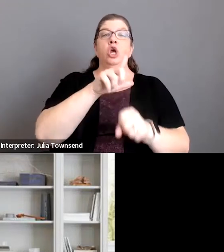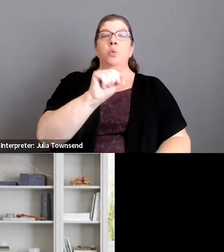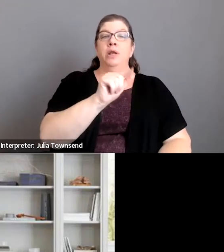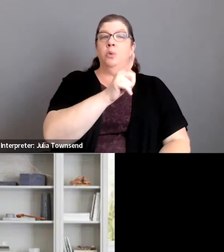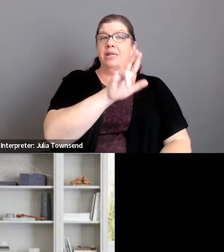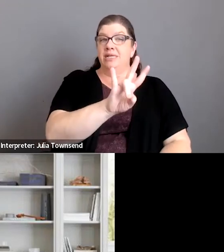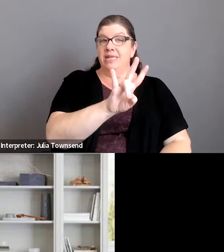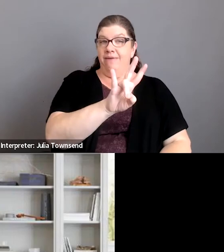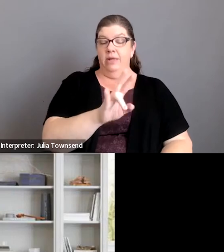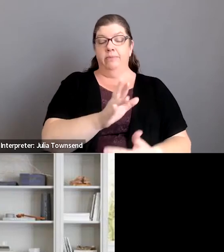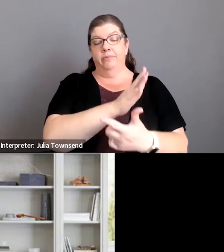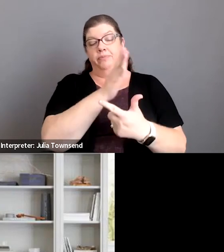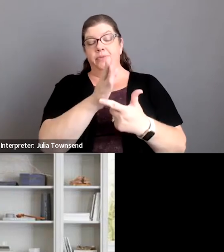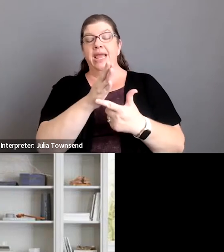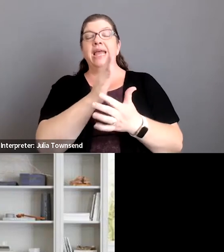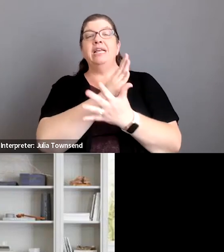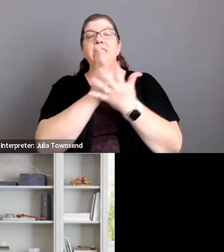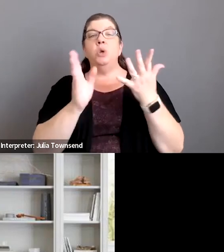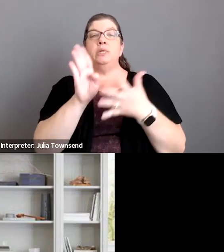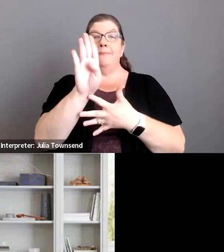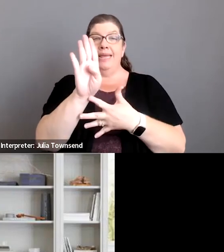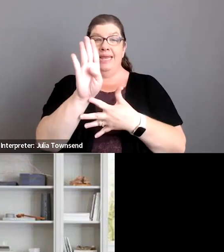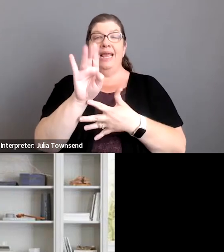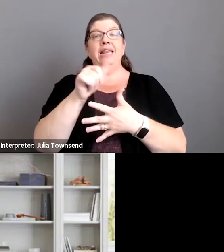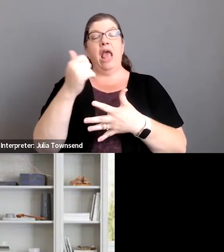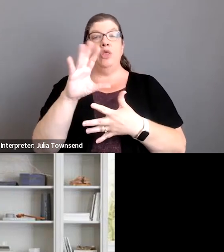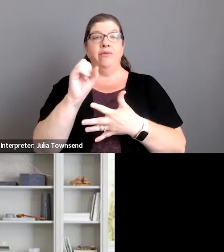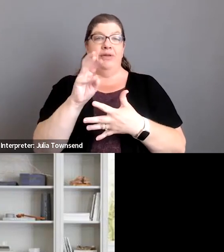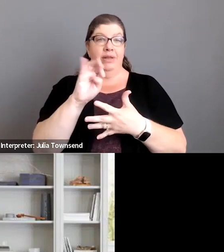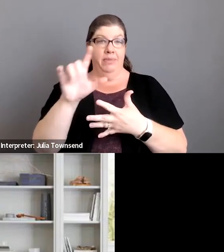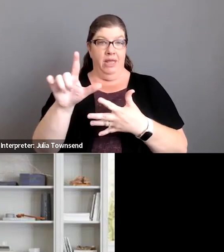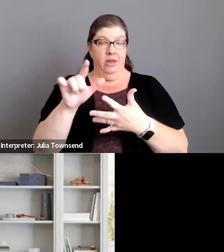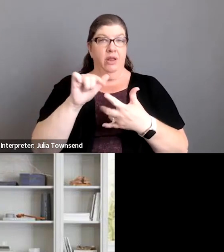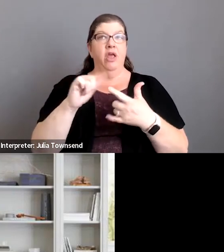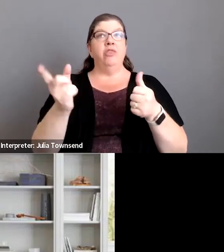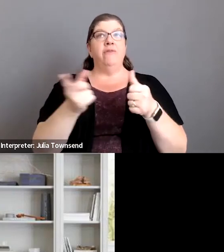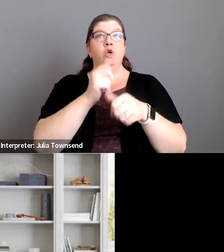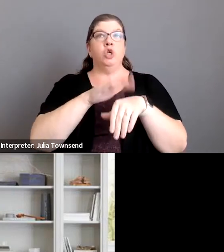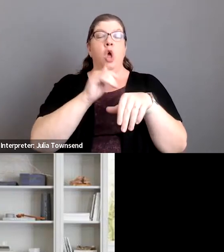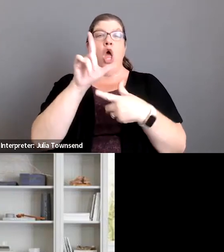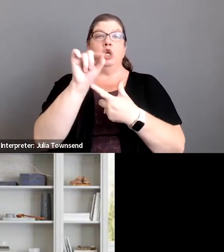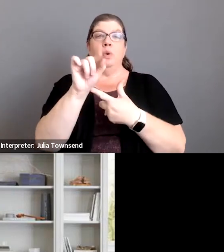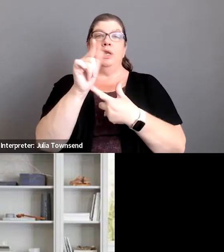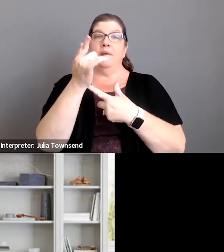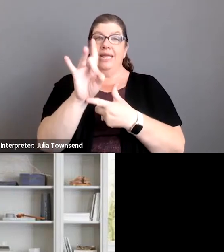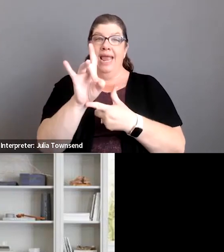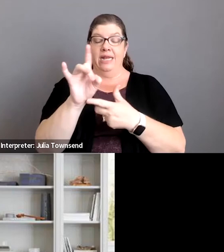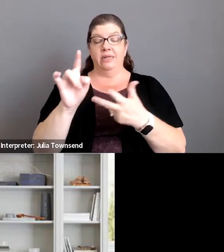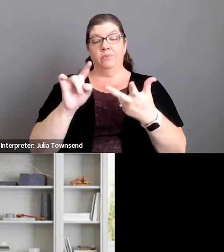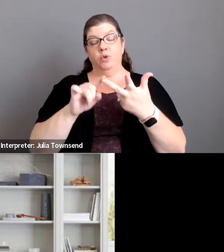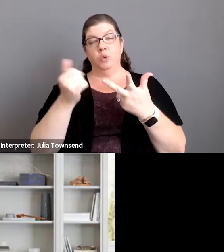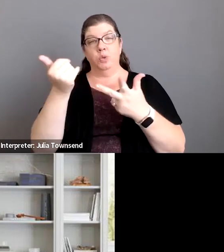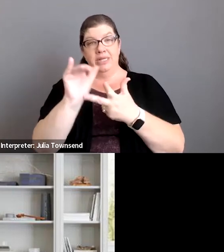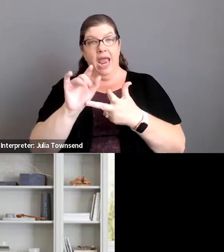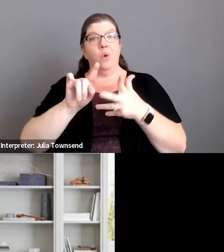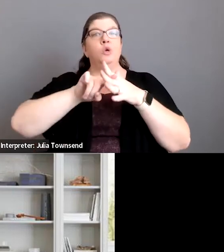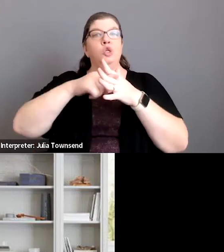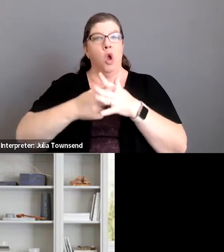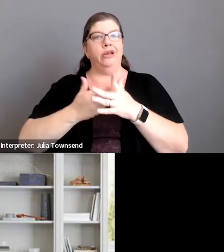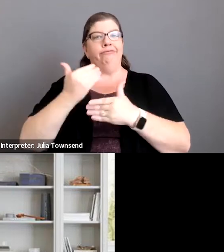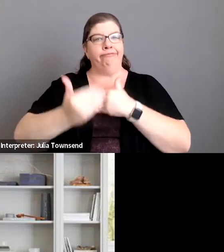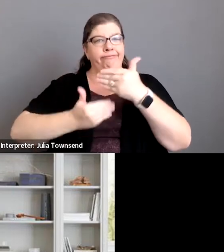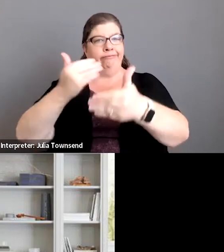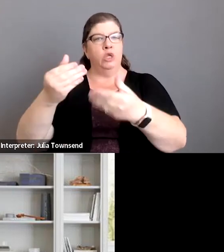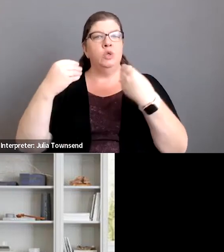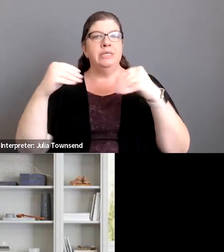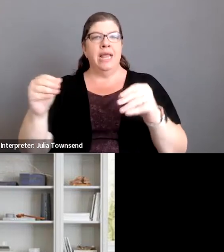series b we sold another 50 million dollars and that first call is in 2028 and now tonight we're starting the ball rolling to